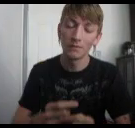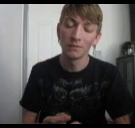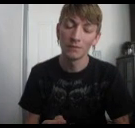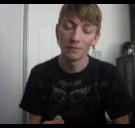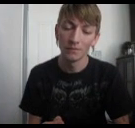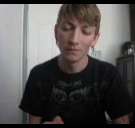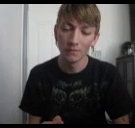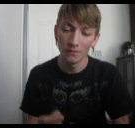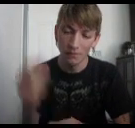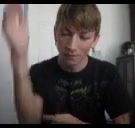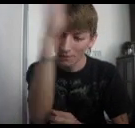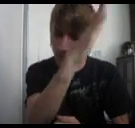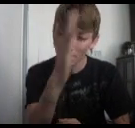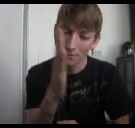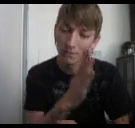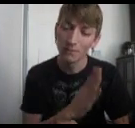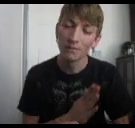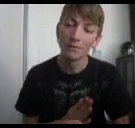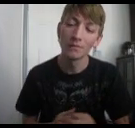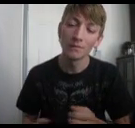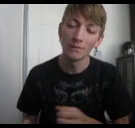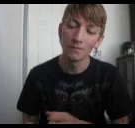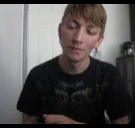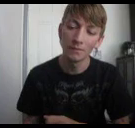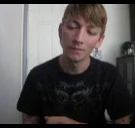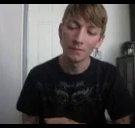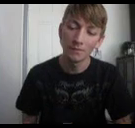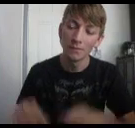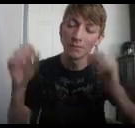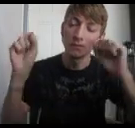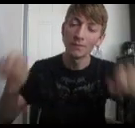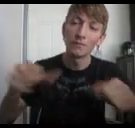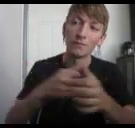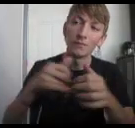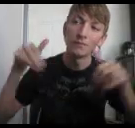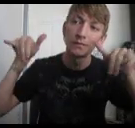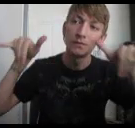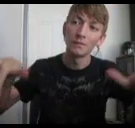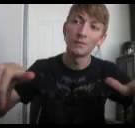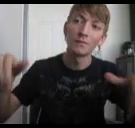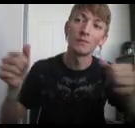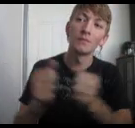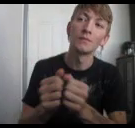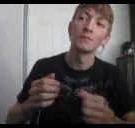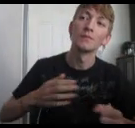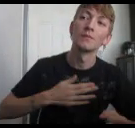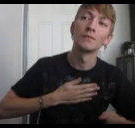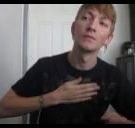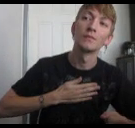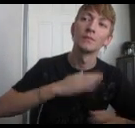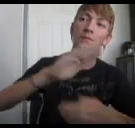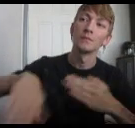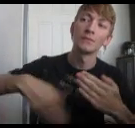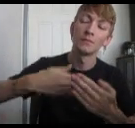Never could it stay with me the